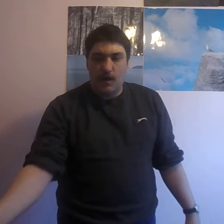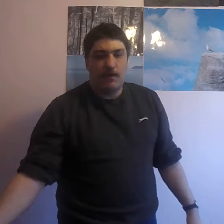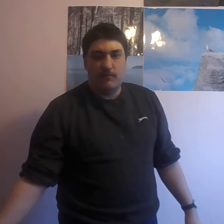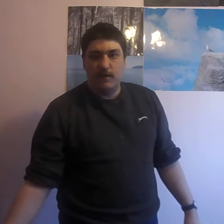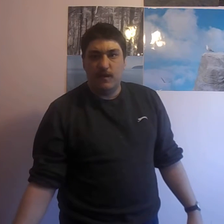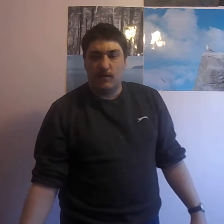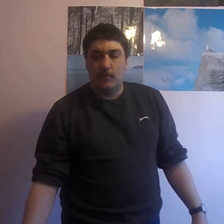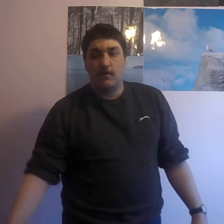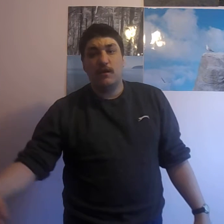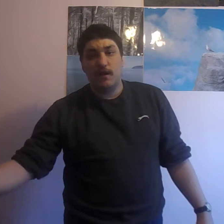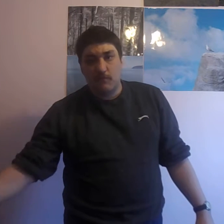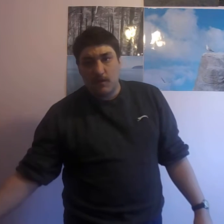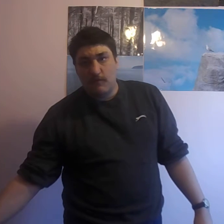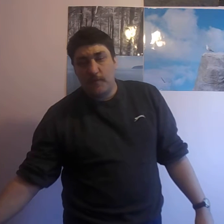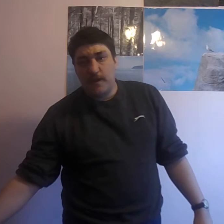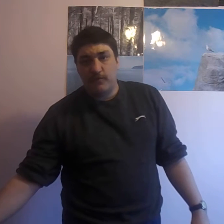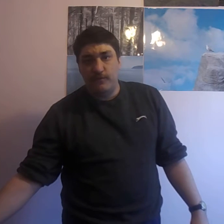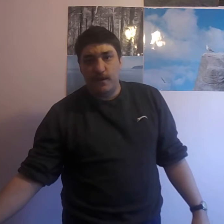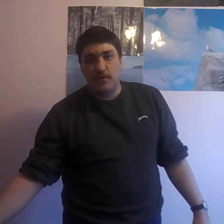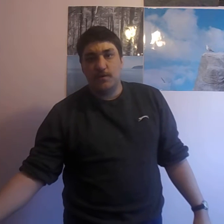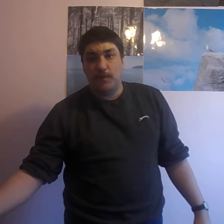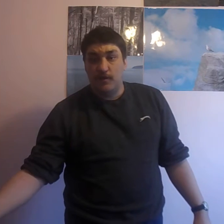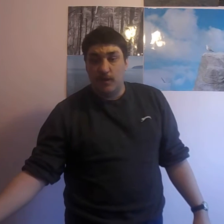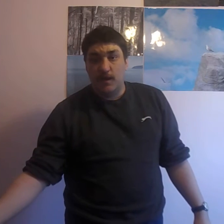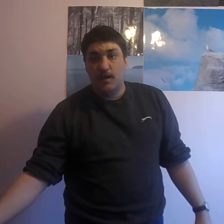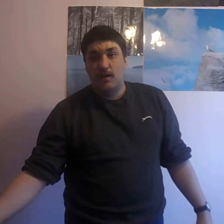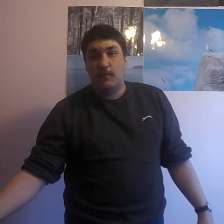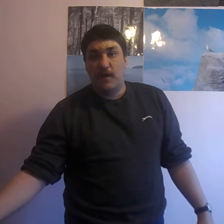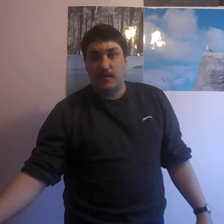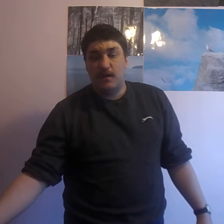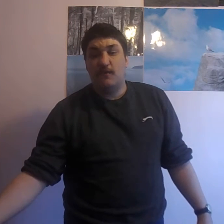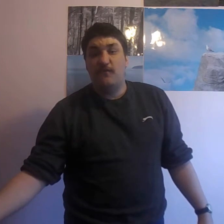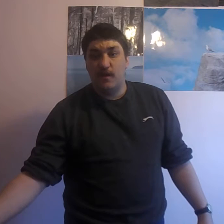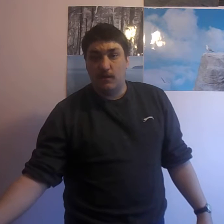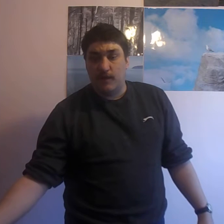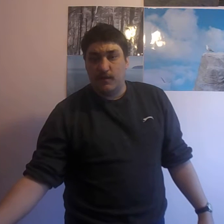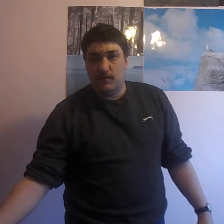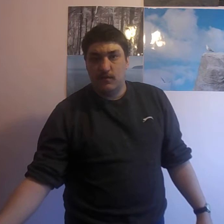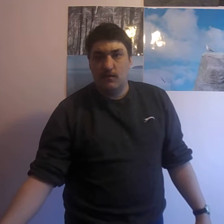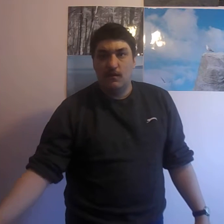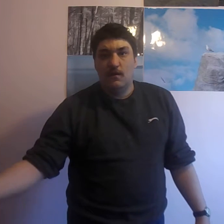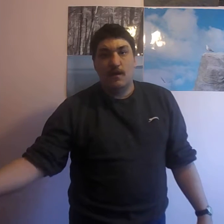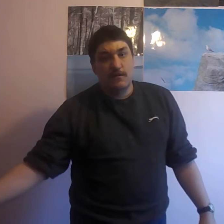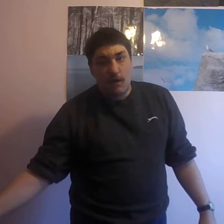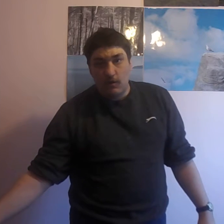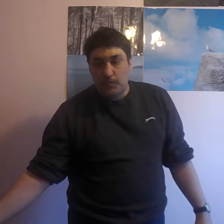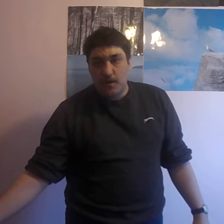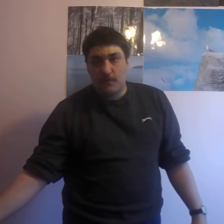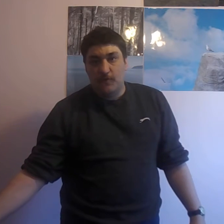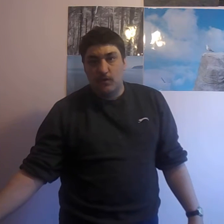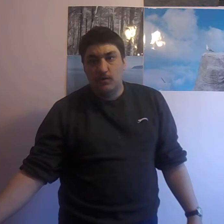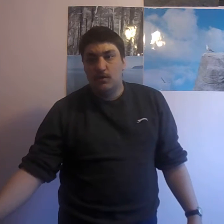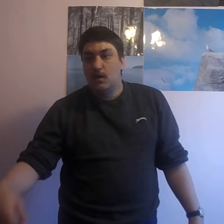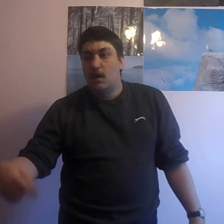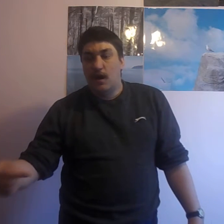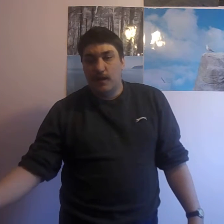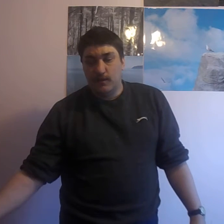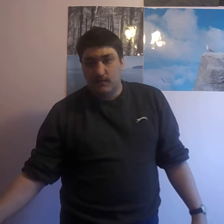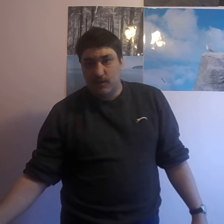got rid of the Xbox and I got myself a PS3 which by the way the PSN is free on that. It's not on the PS4 and as I've said